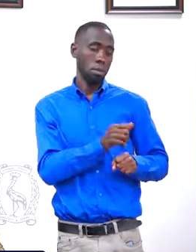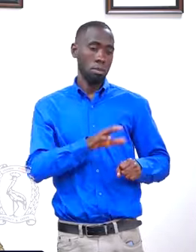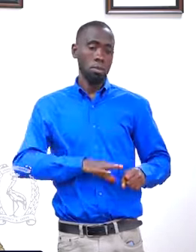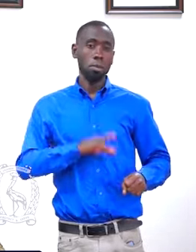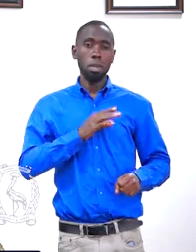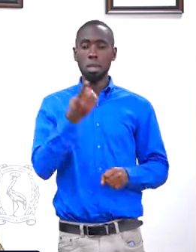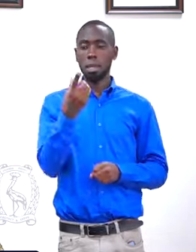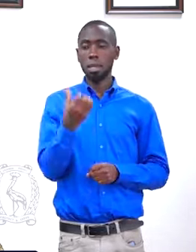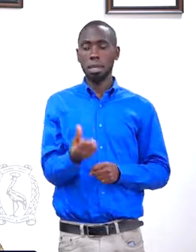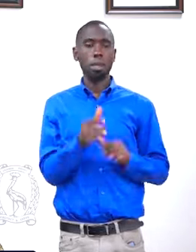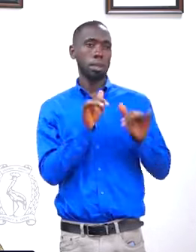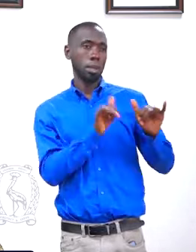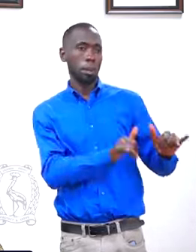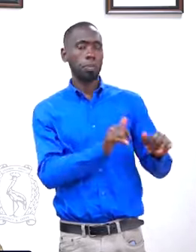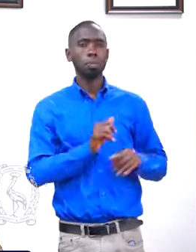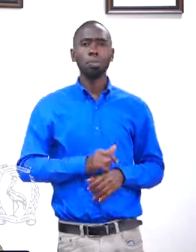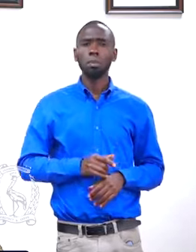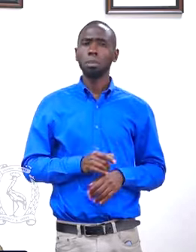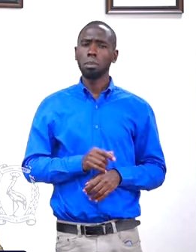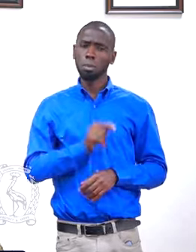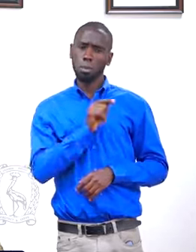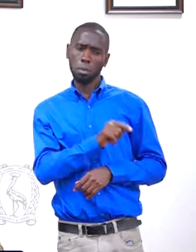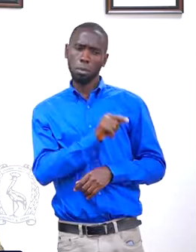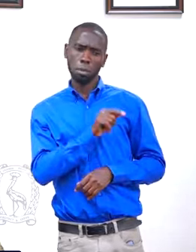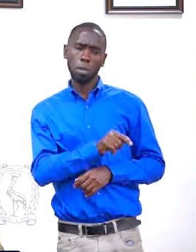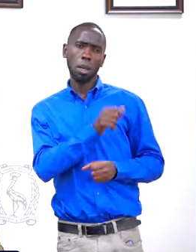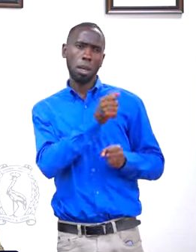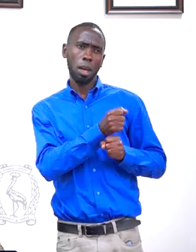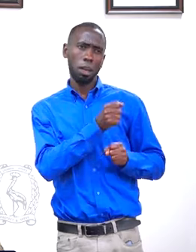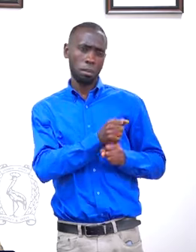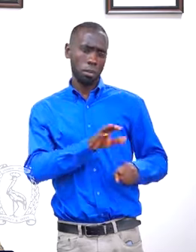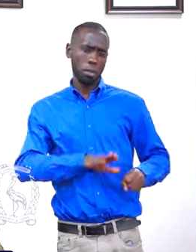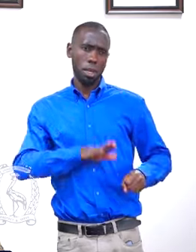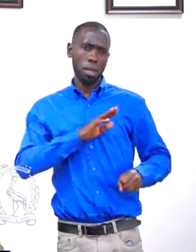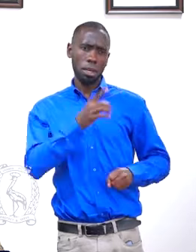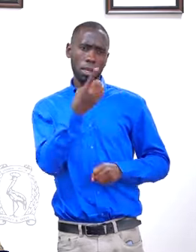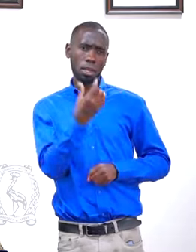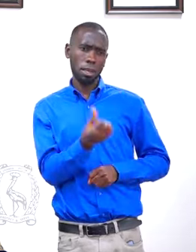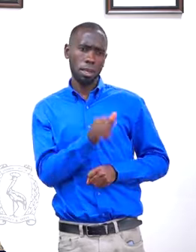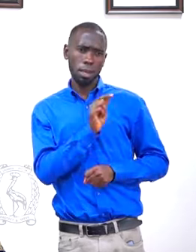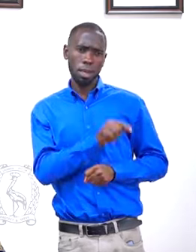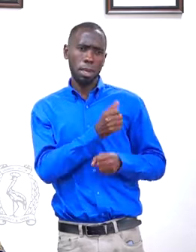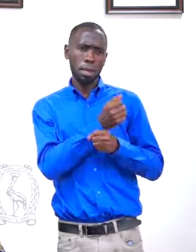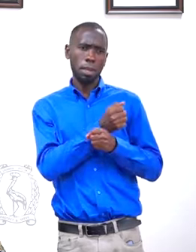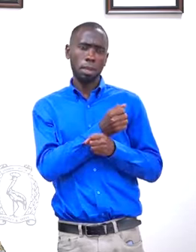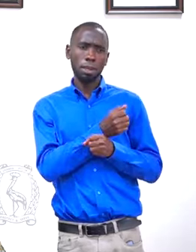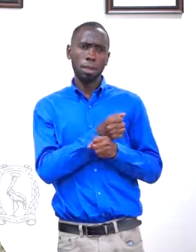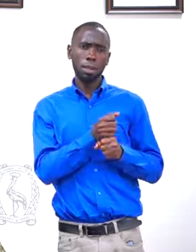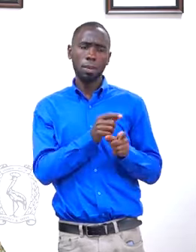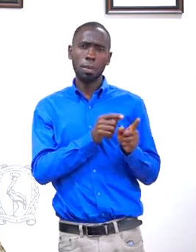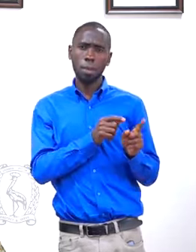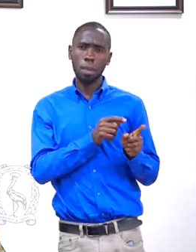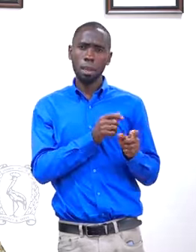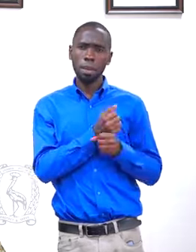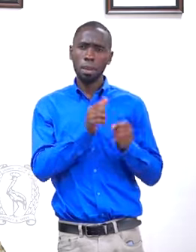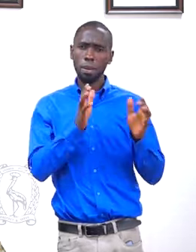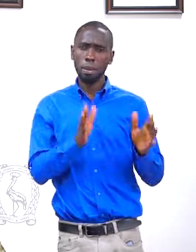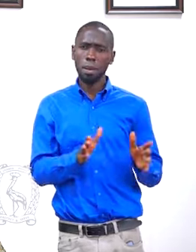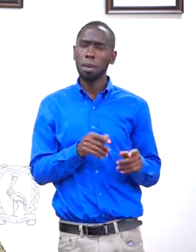The victim is a student who has